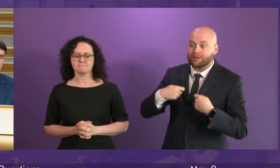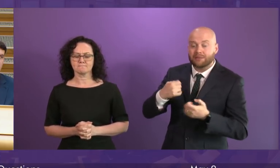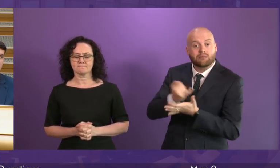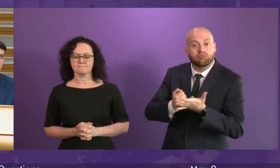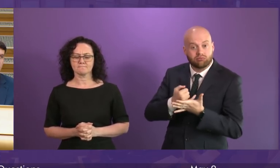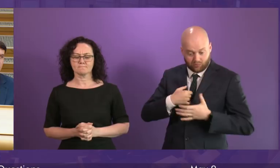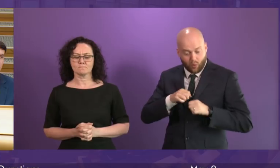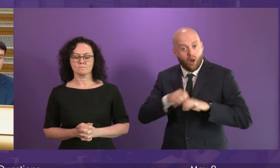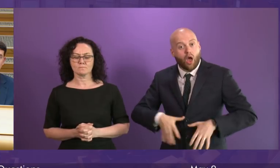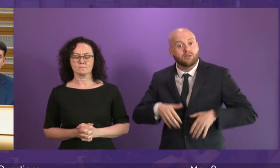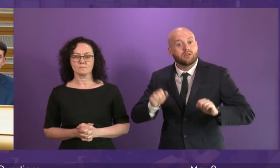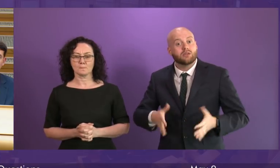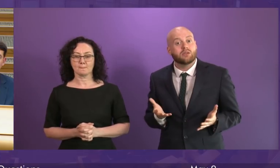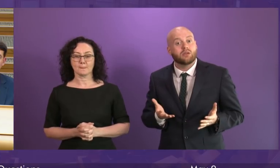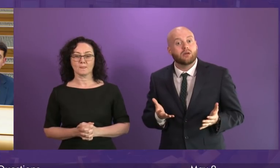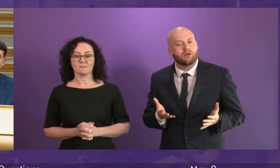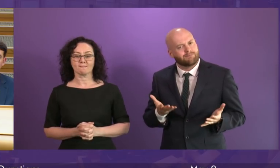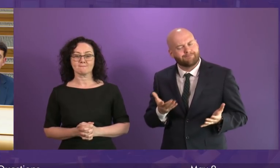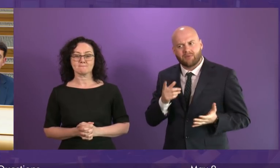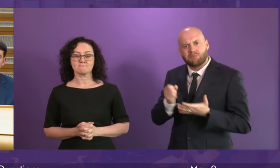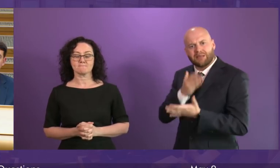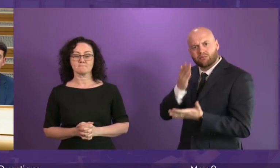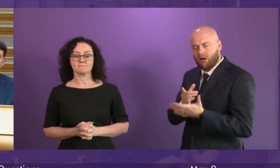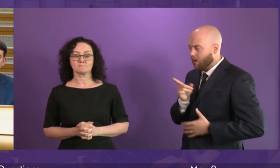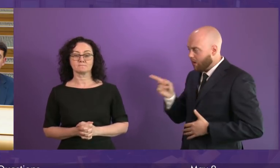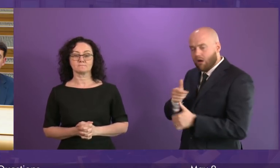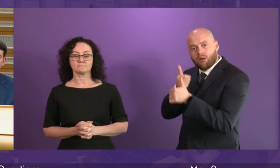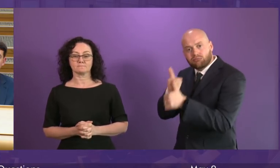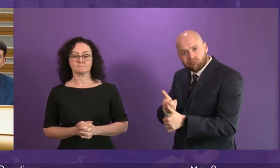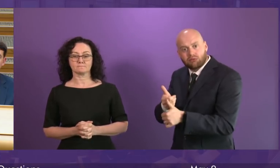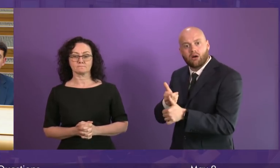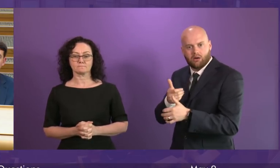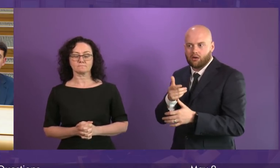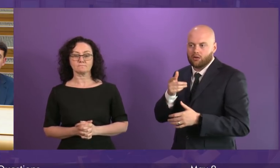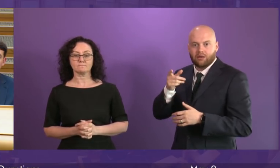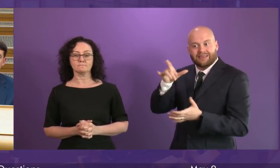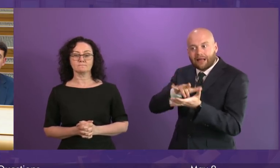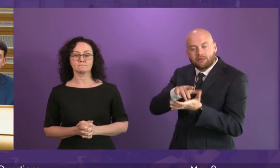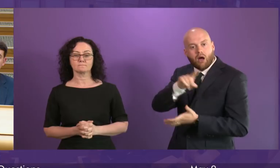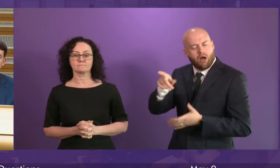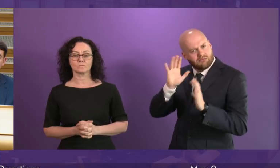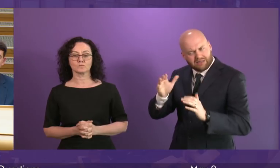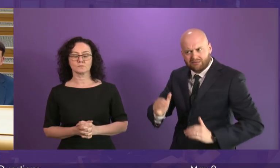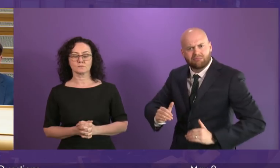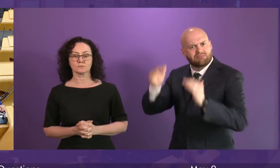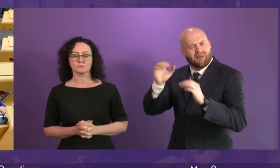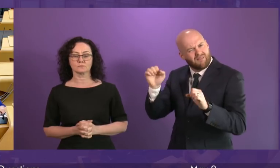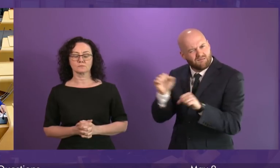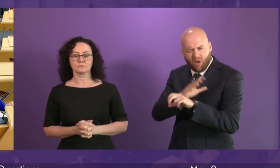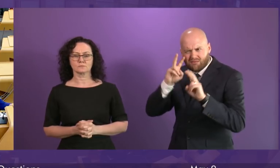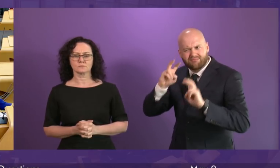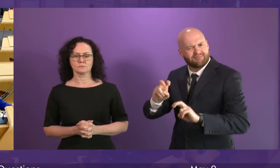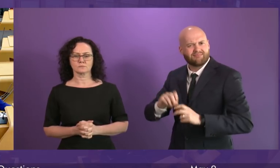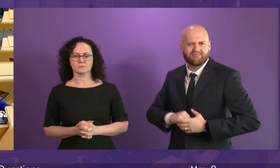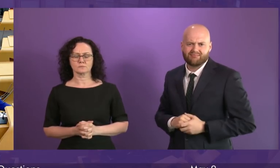deserves and will she halt partial mesh removal at these centres until a full appraisal is carried out? First